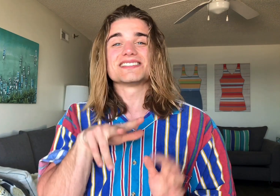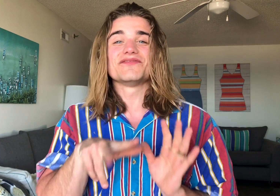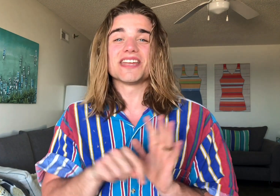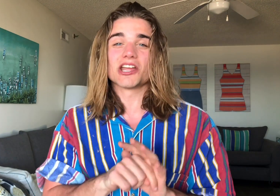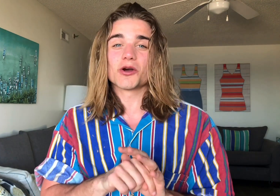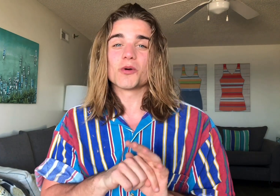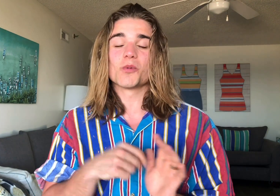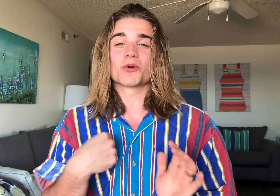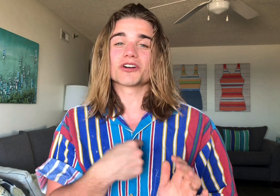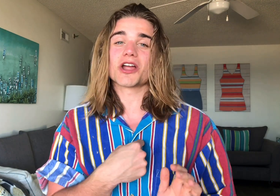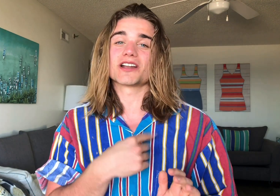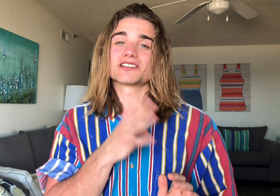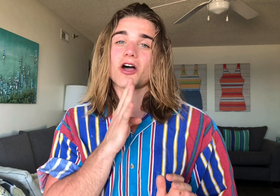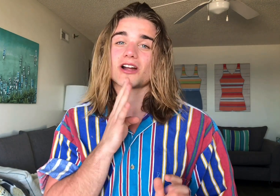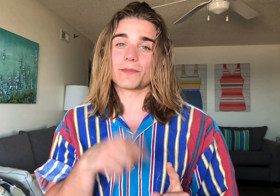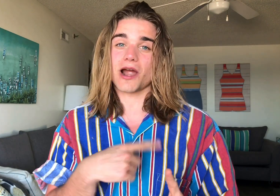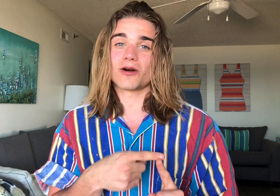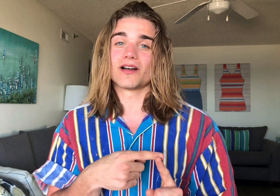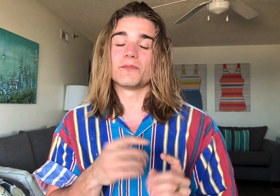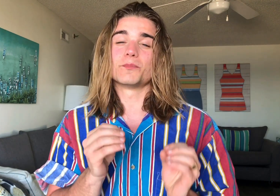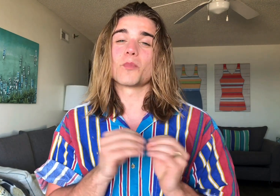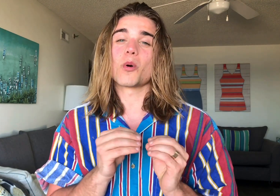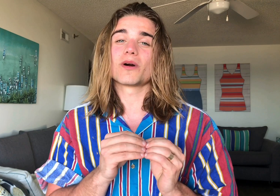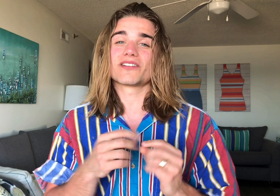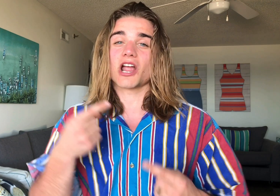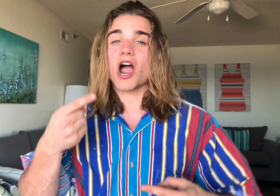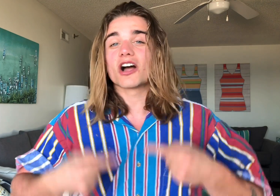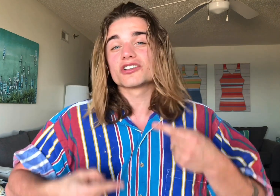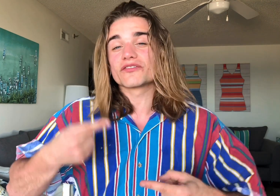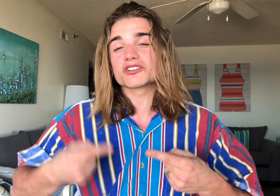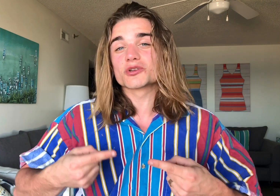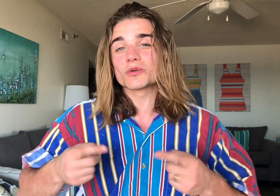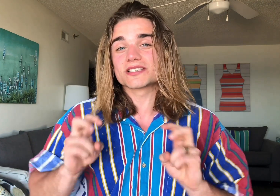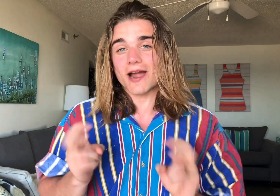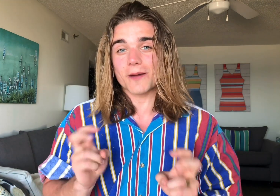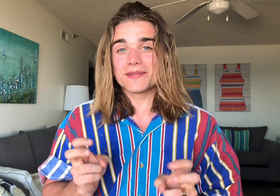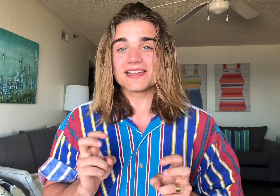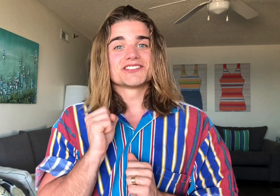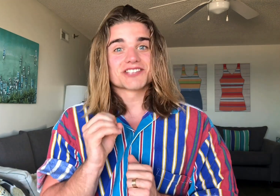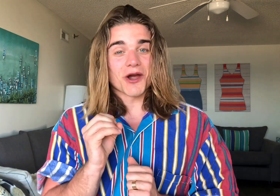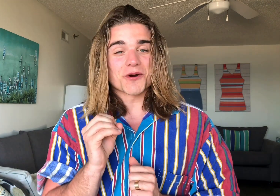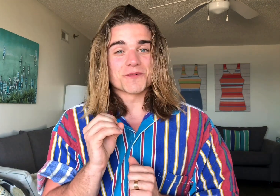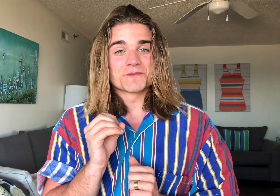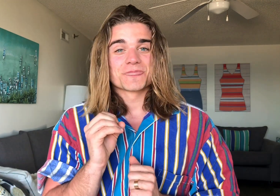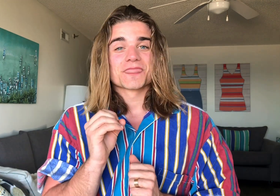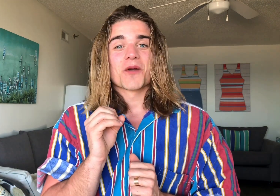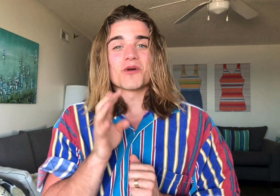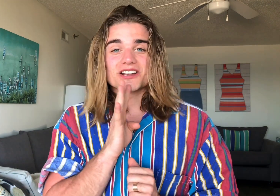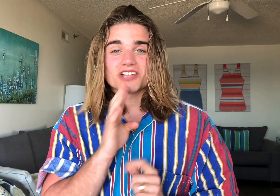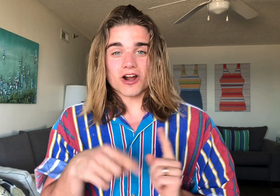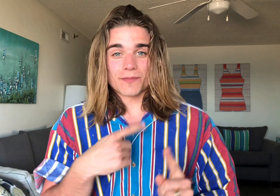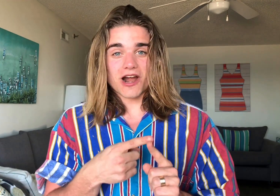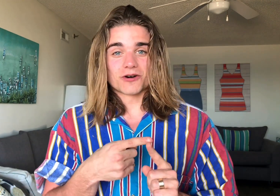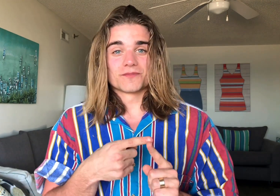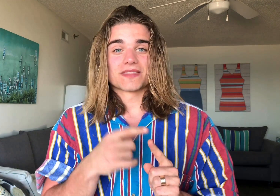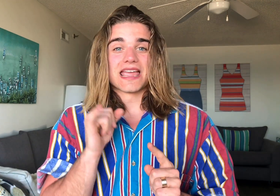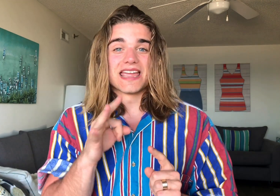video we're going to talk about more of a controversial topic. So we're going to talk about if